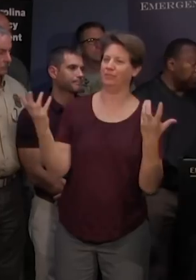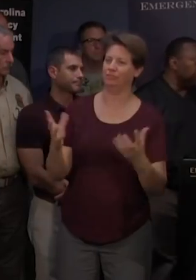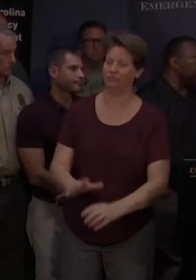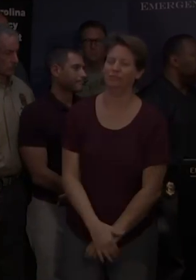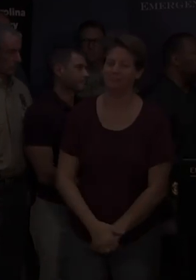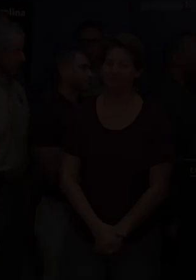so you